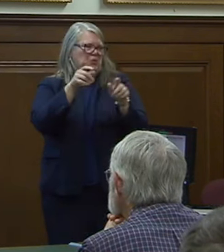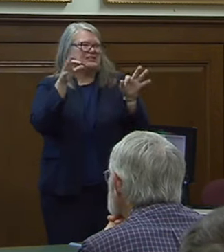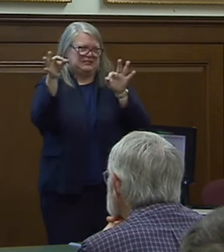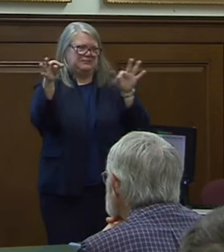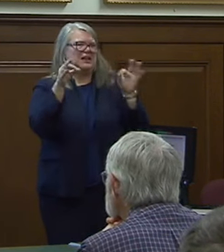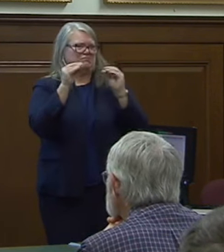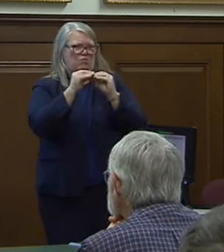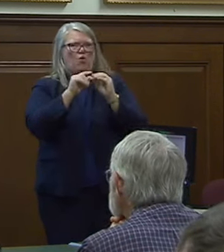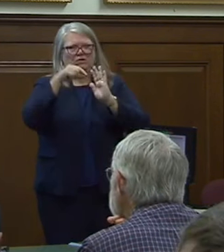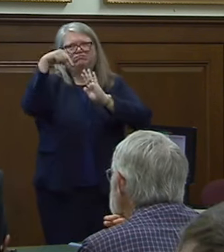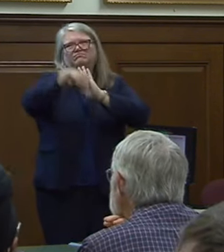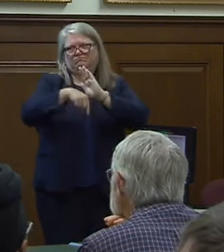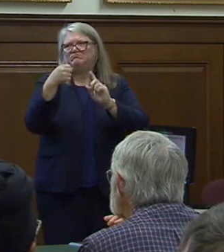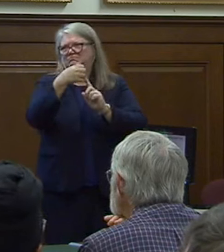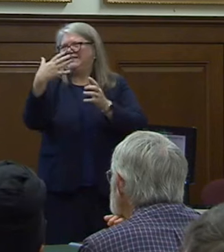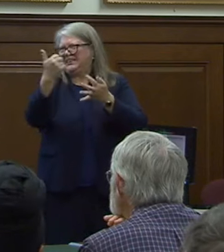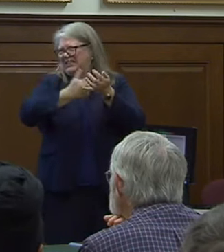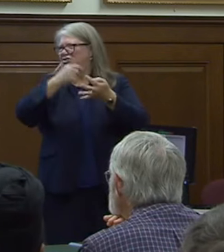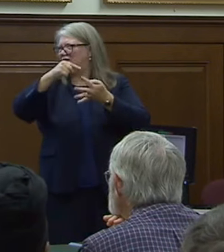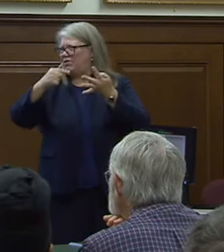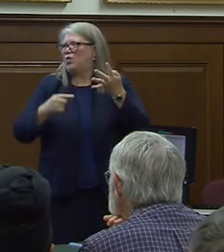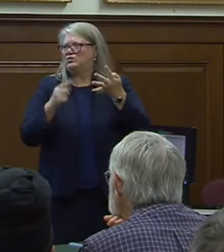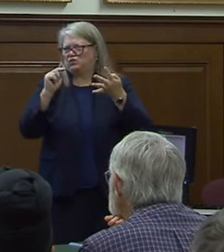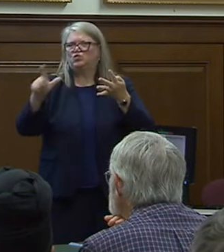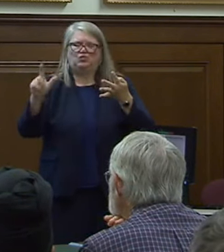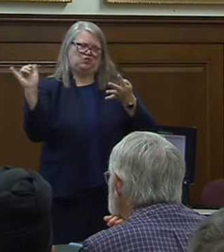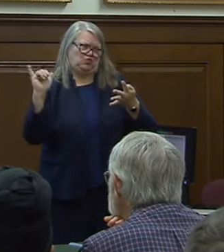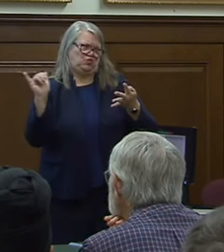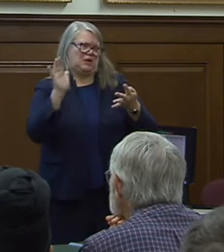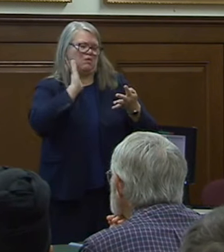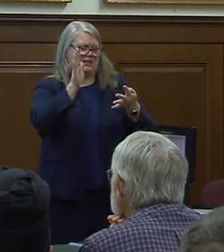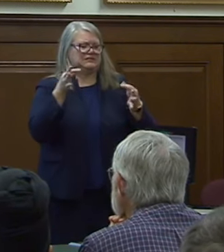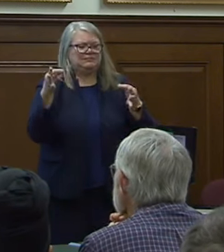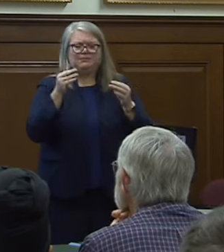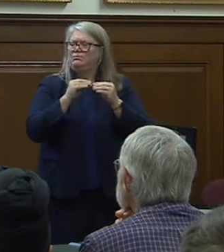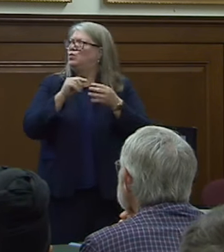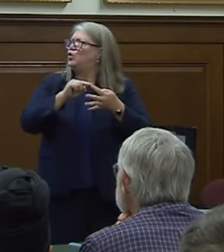presentation in greater detail about what each tool does oh